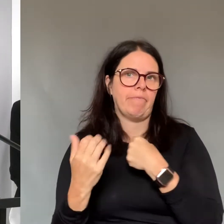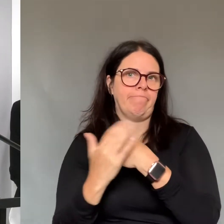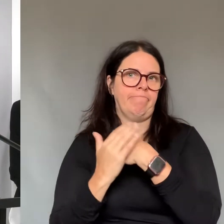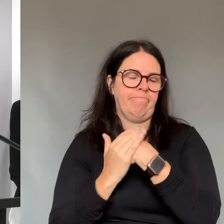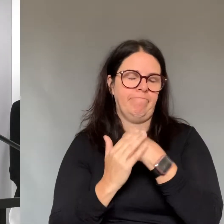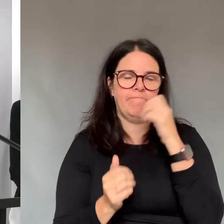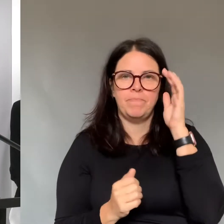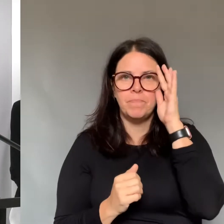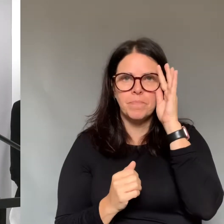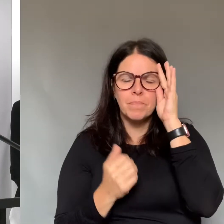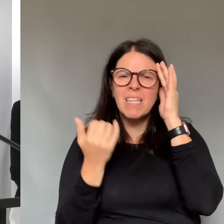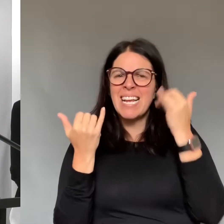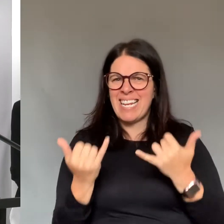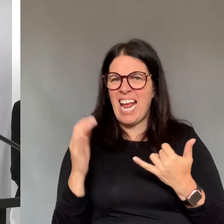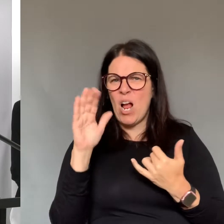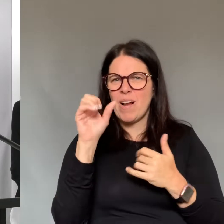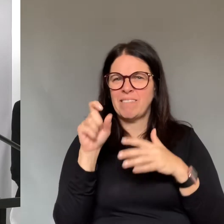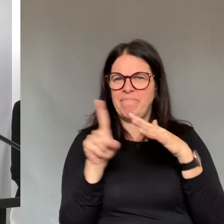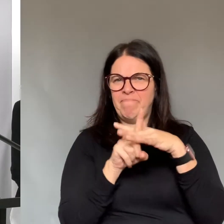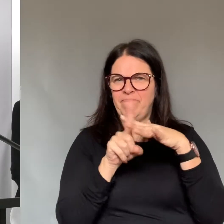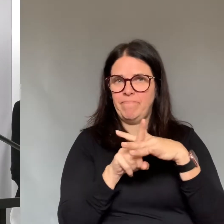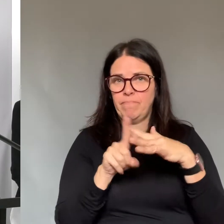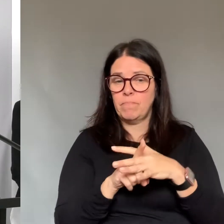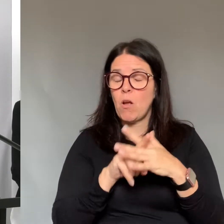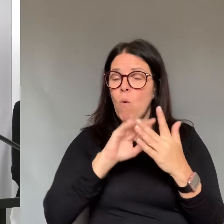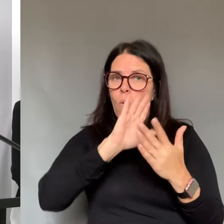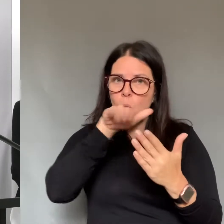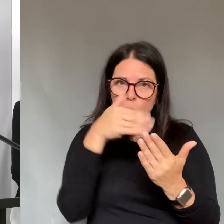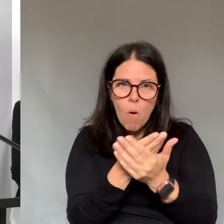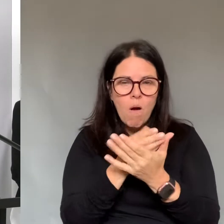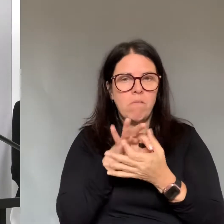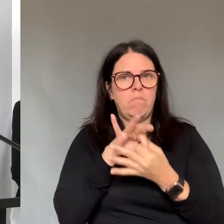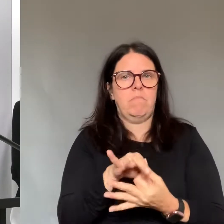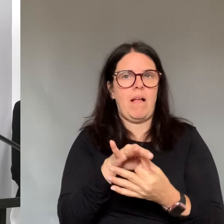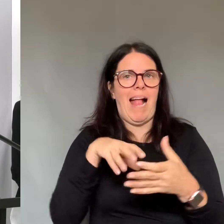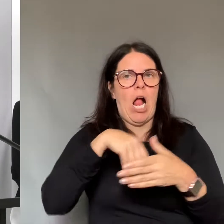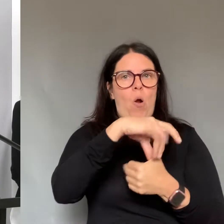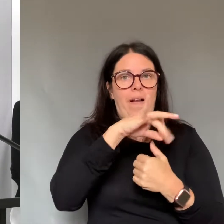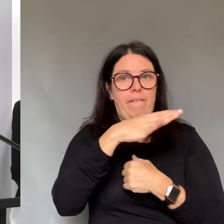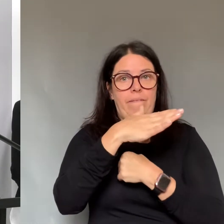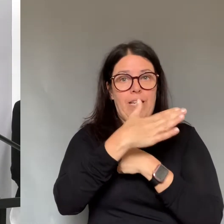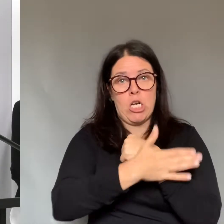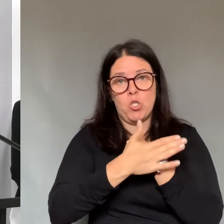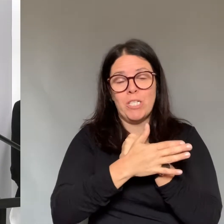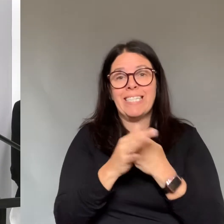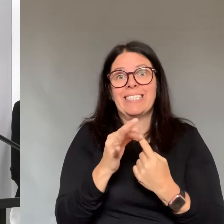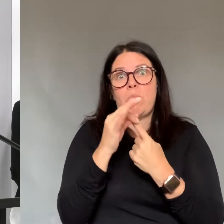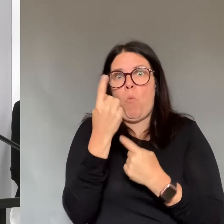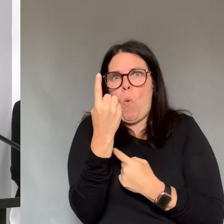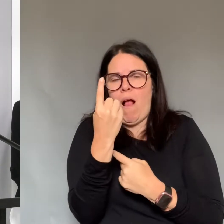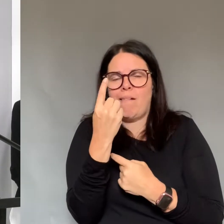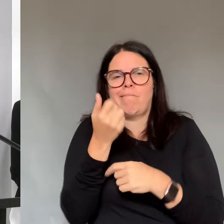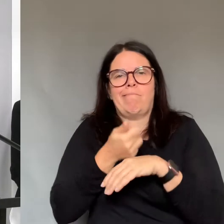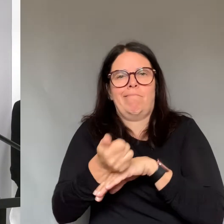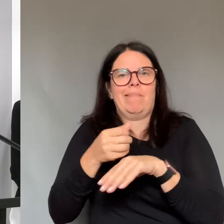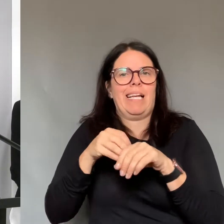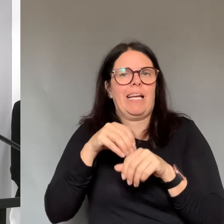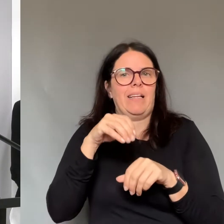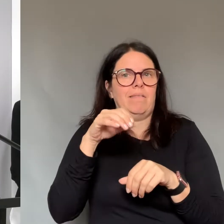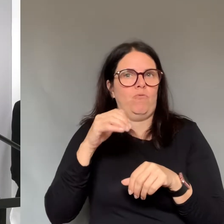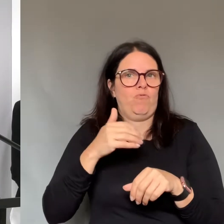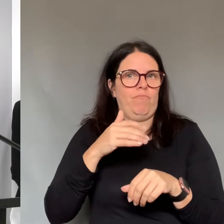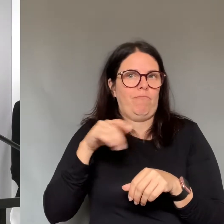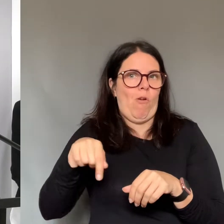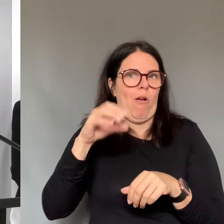both the cases. We just got notified about the nine case. We are still waiting for more details on those case and we will update those